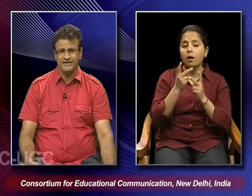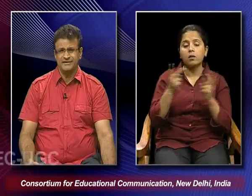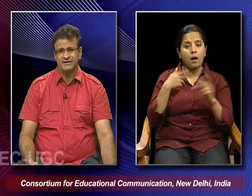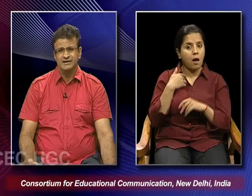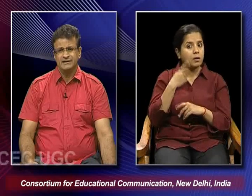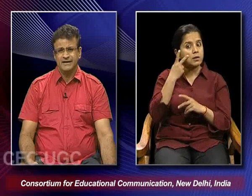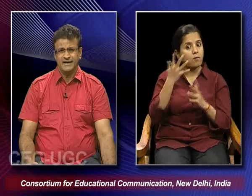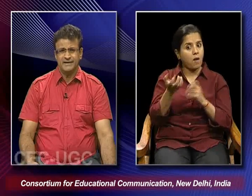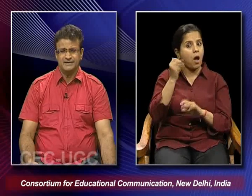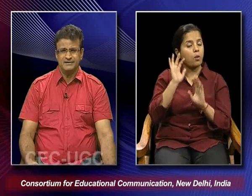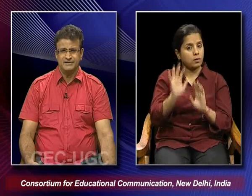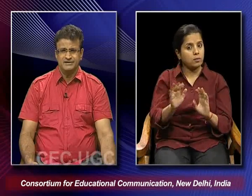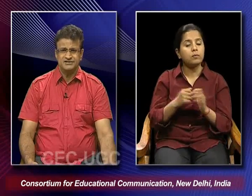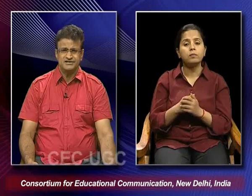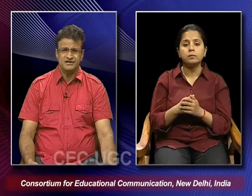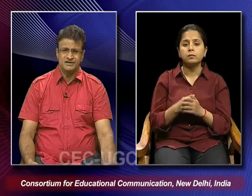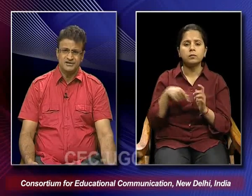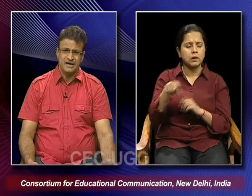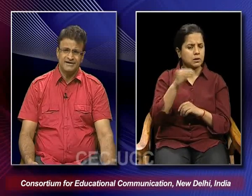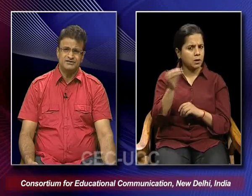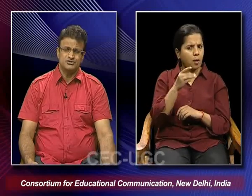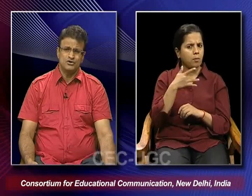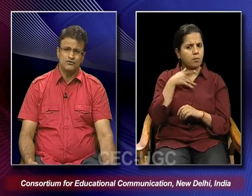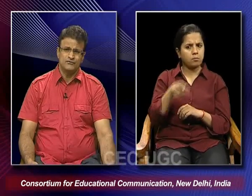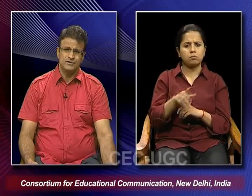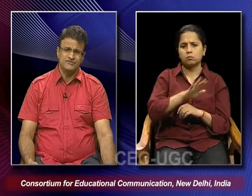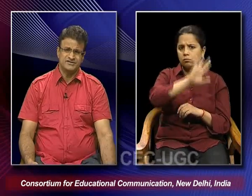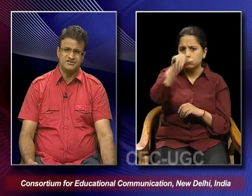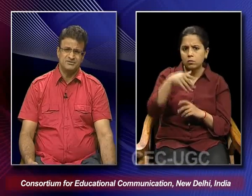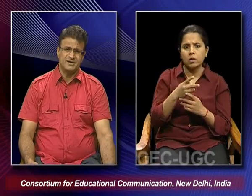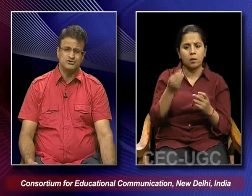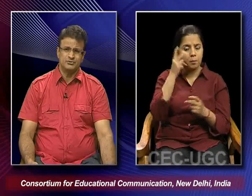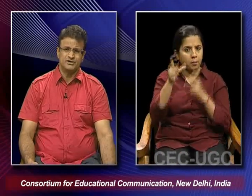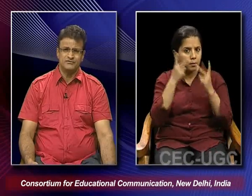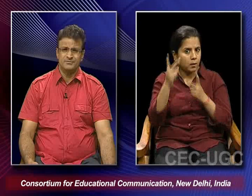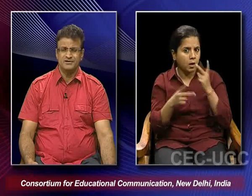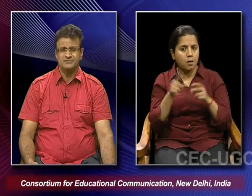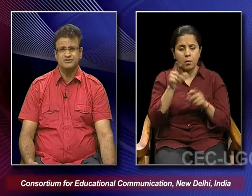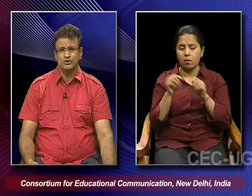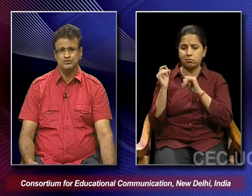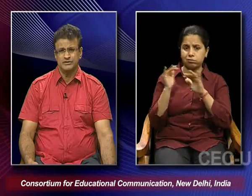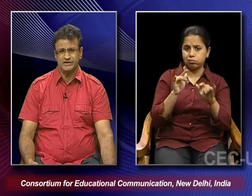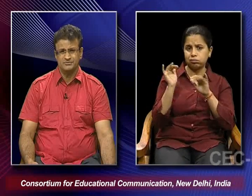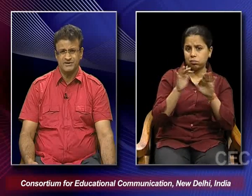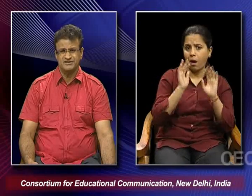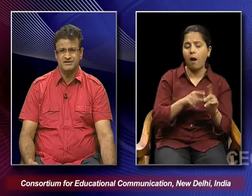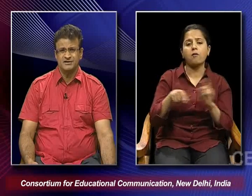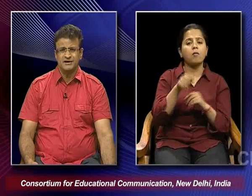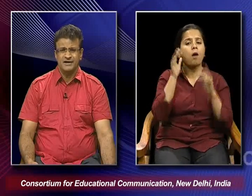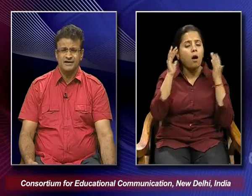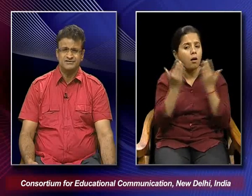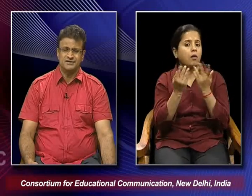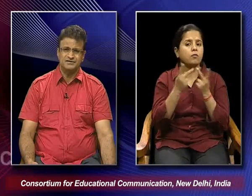find that such kinds of visits by so many of the pilgrims also takes place